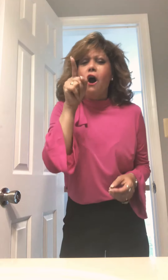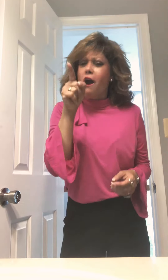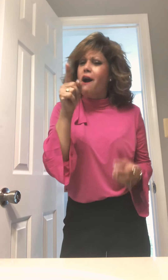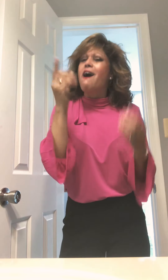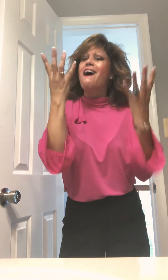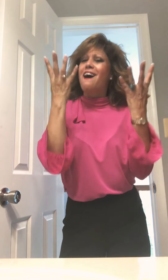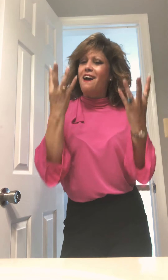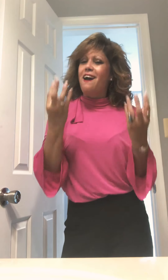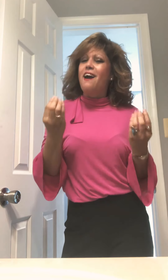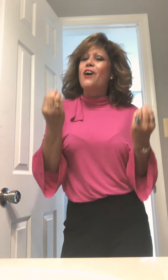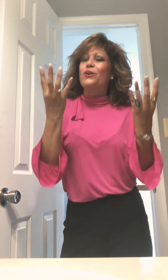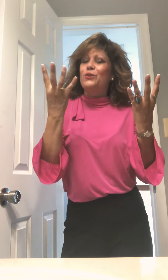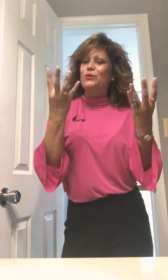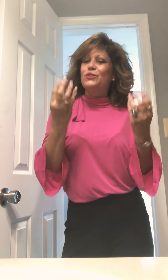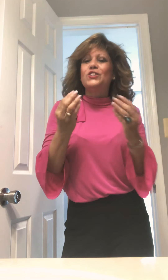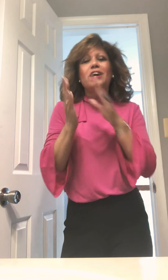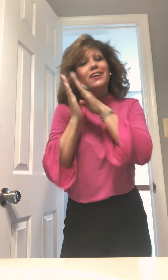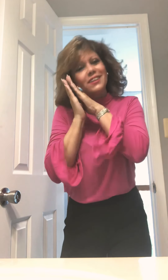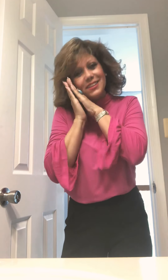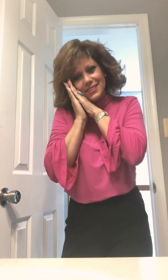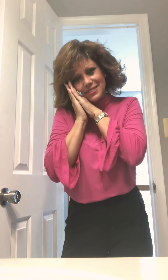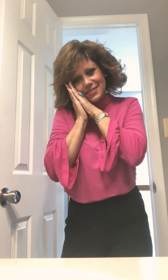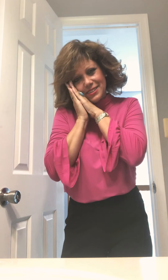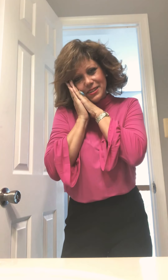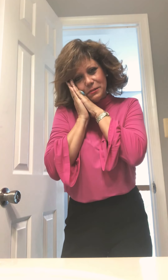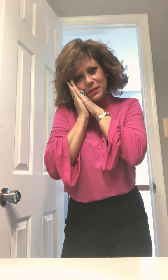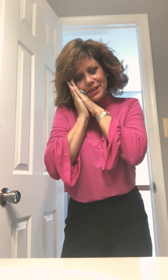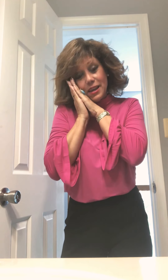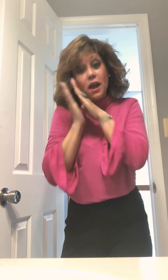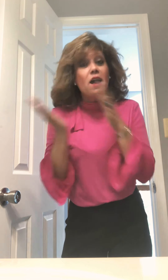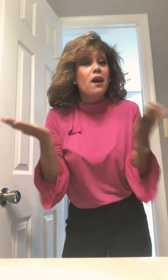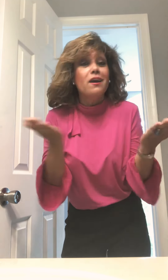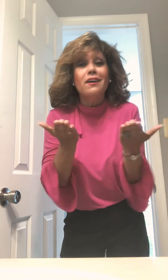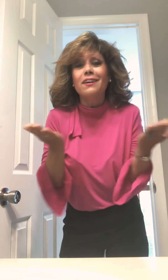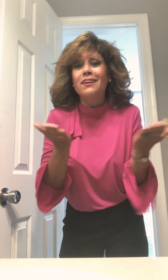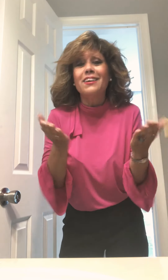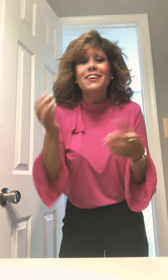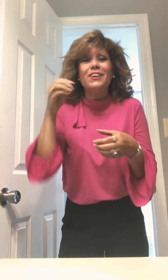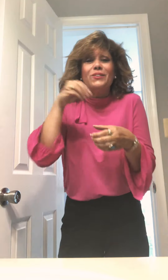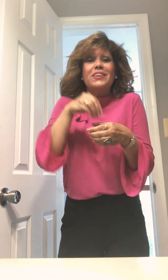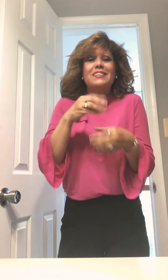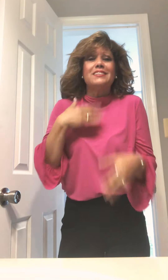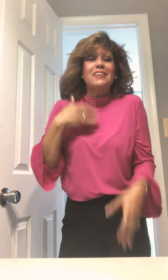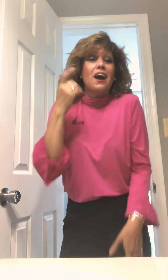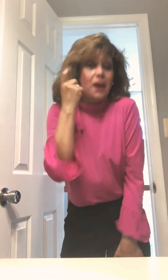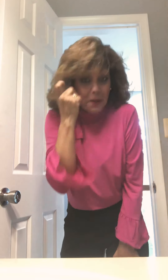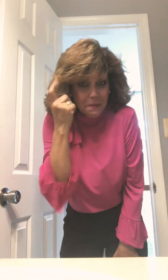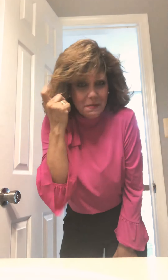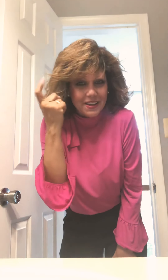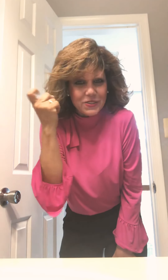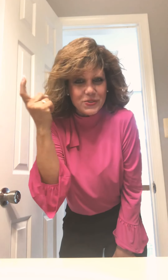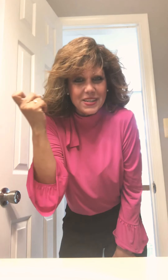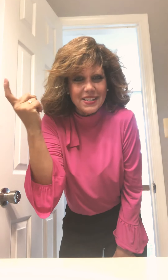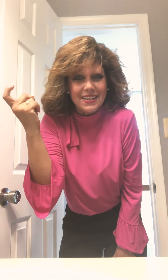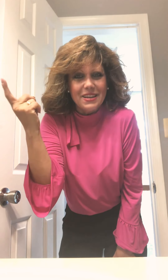Are you dead and sleeping Here inside my dream